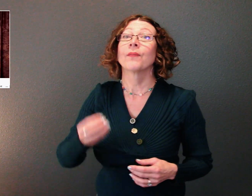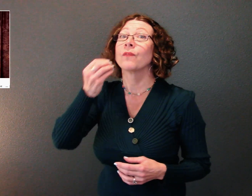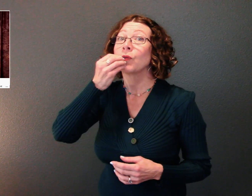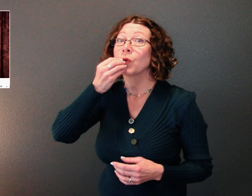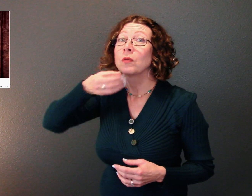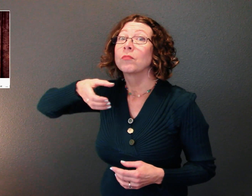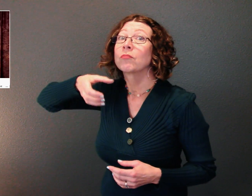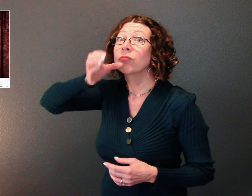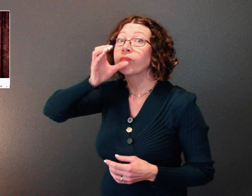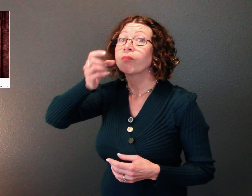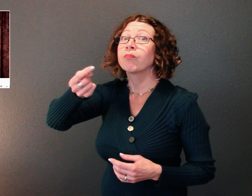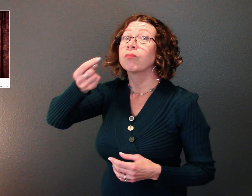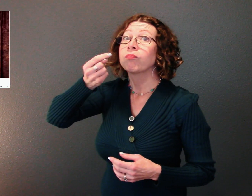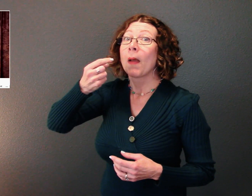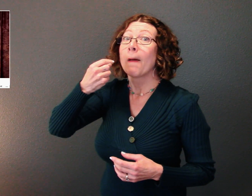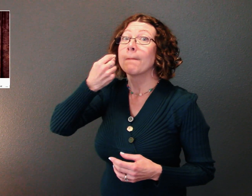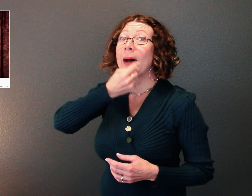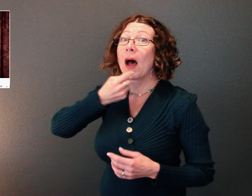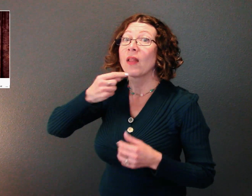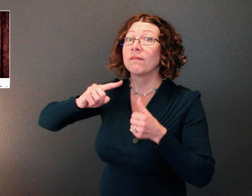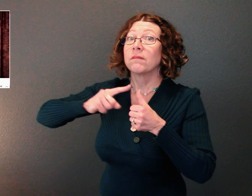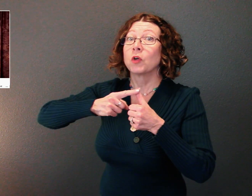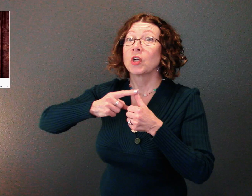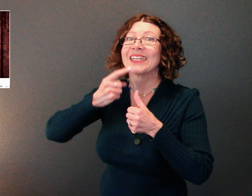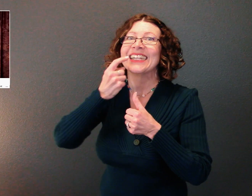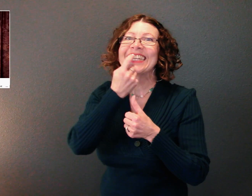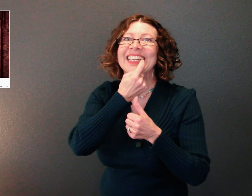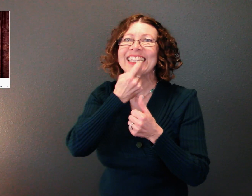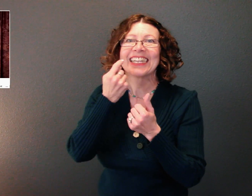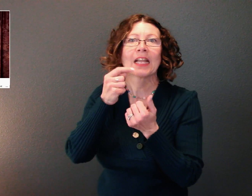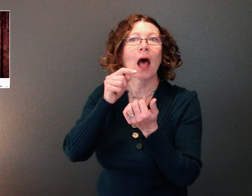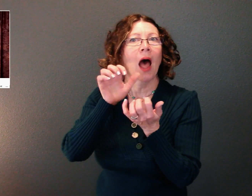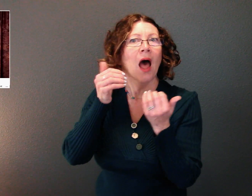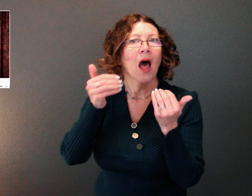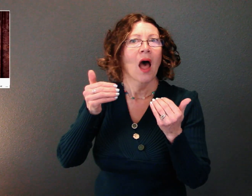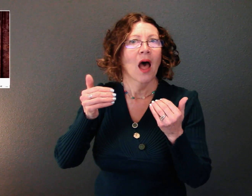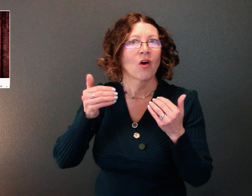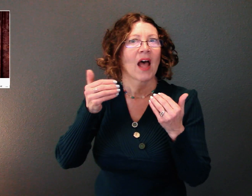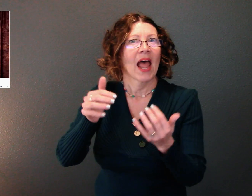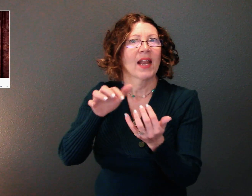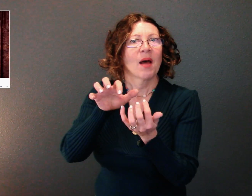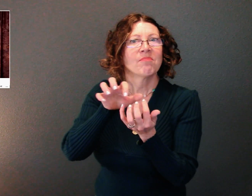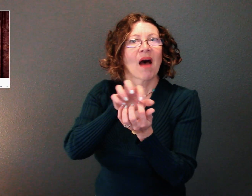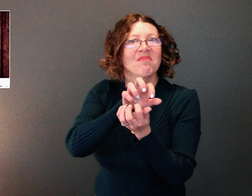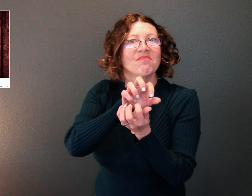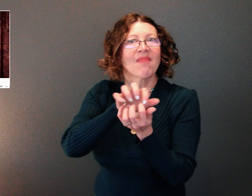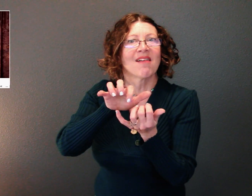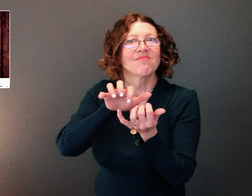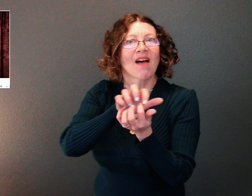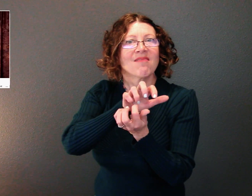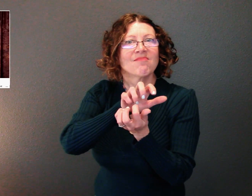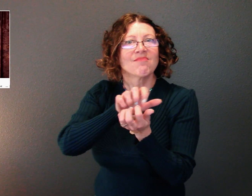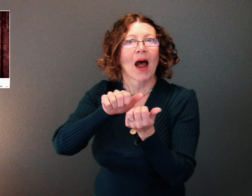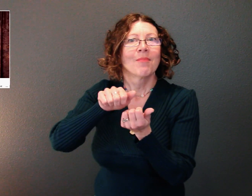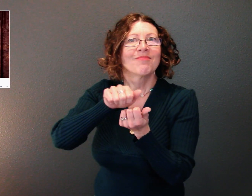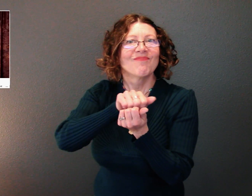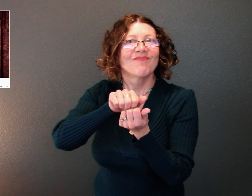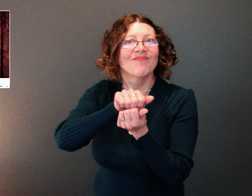come into the mouth and that's where the digestive process starts. Your teeth are used first of all to physically break down food particles into